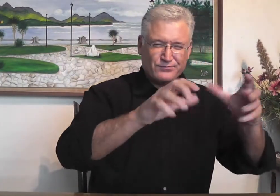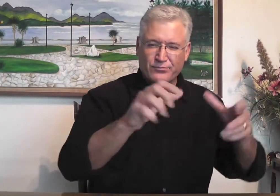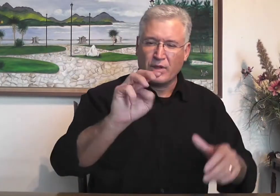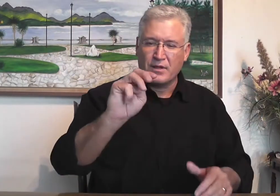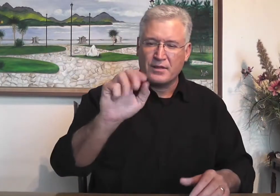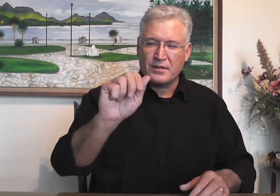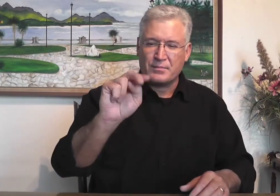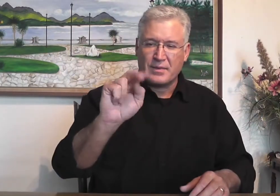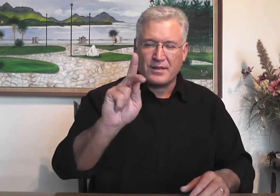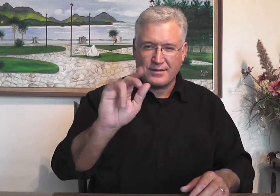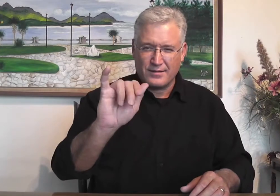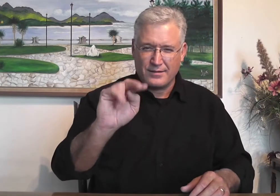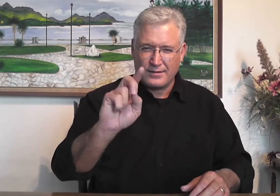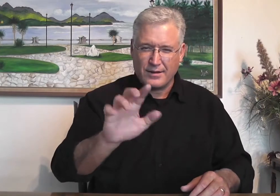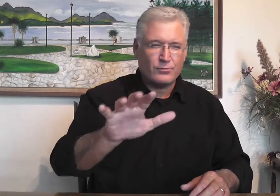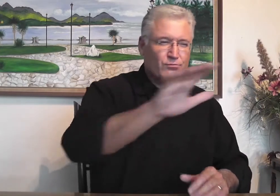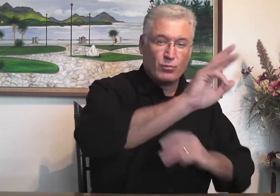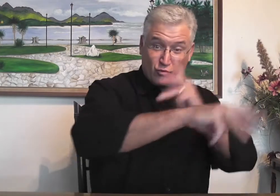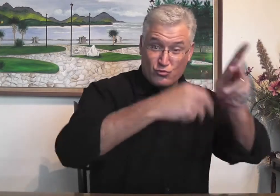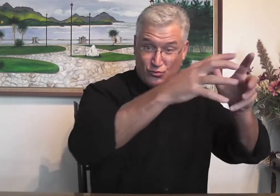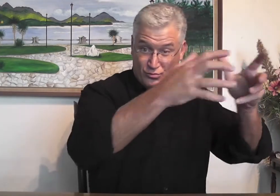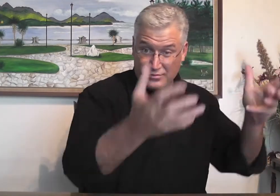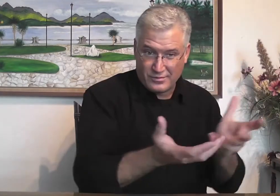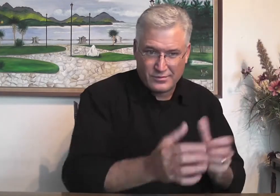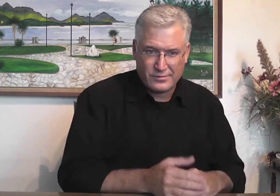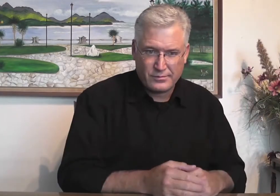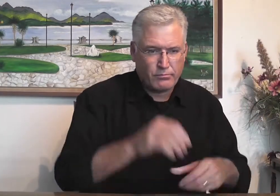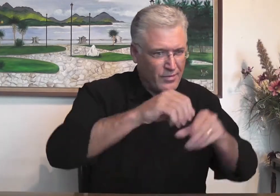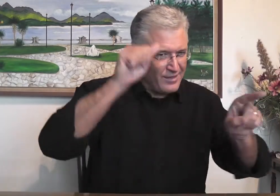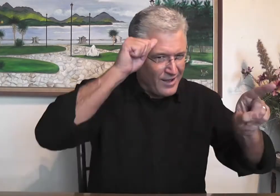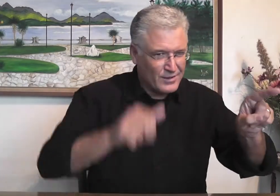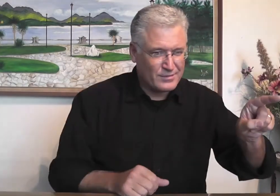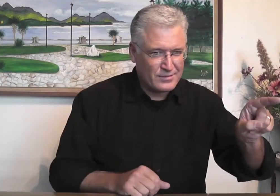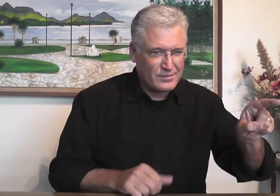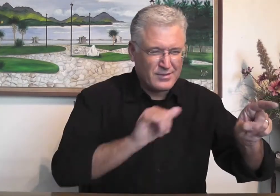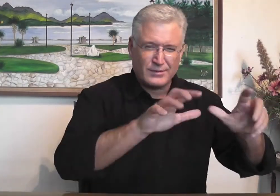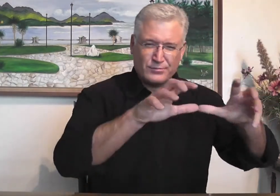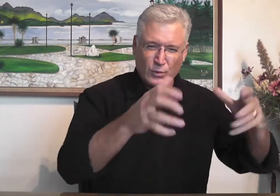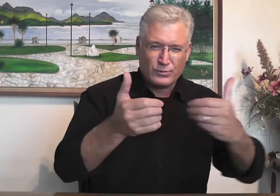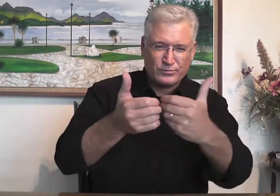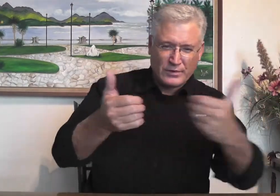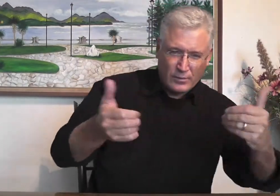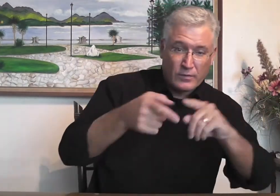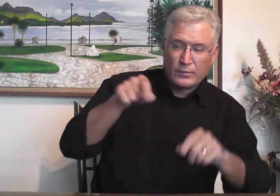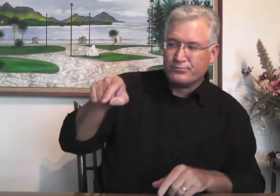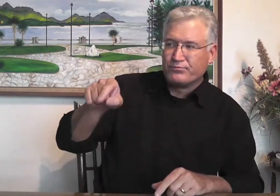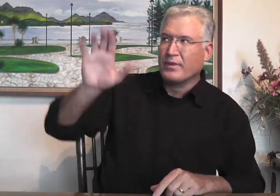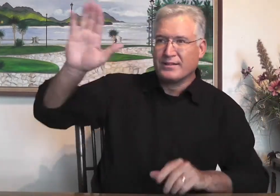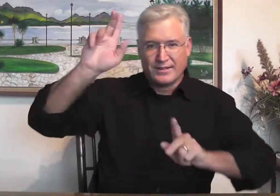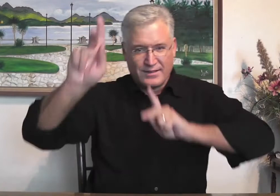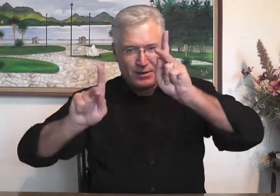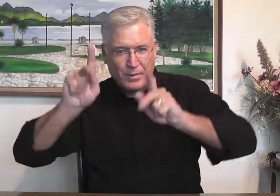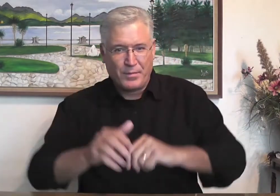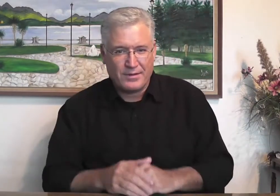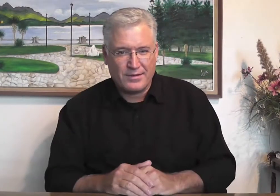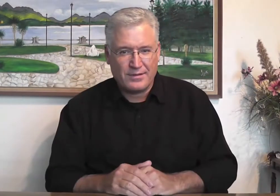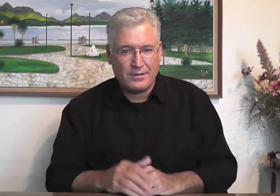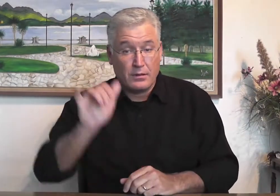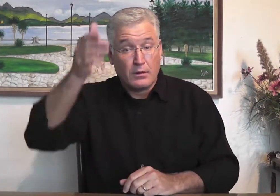the old self. That was the mankind that was under Adam. He separated them into a